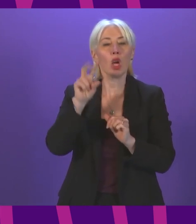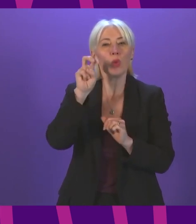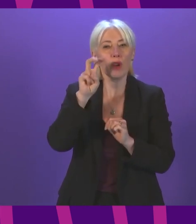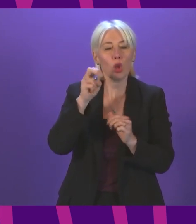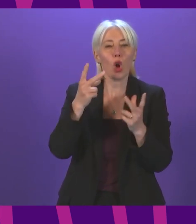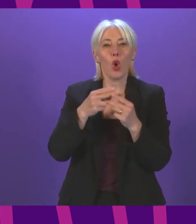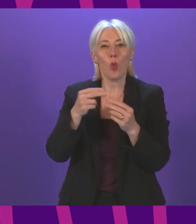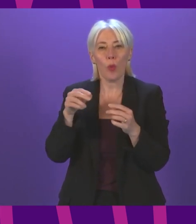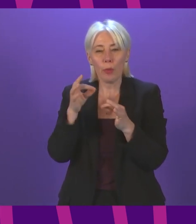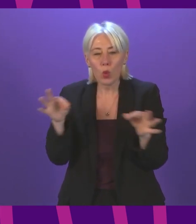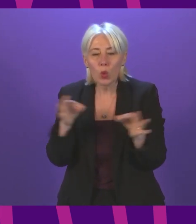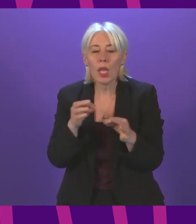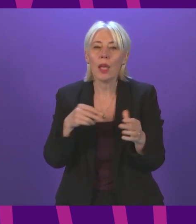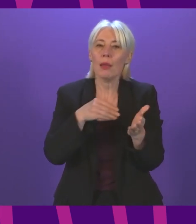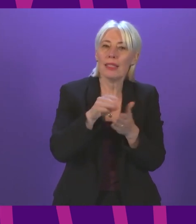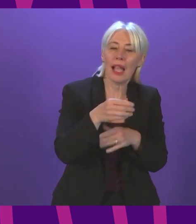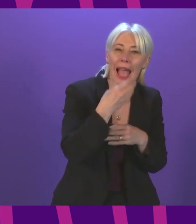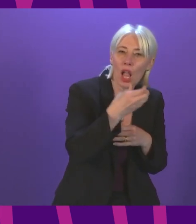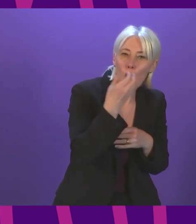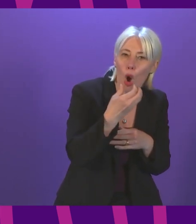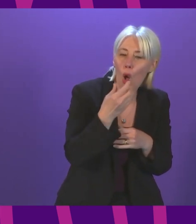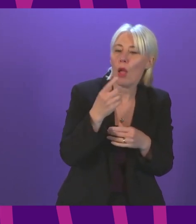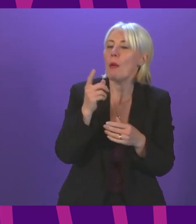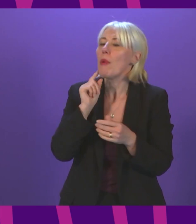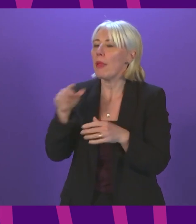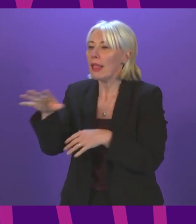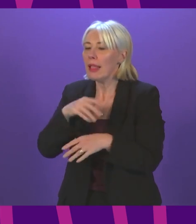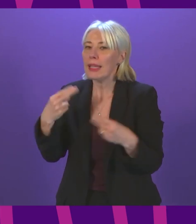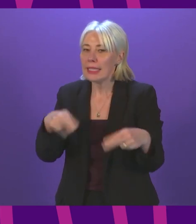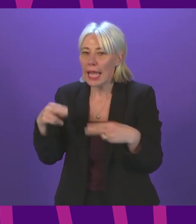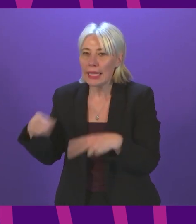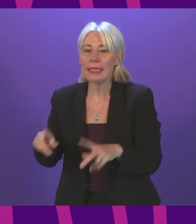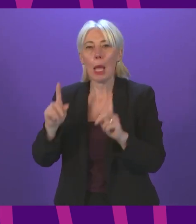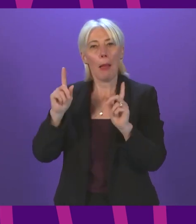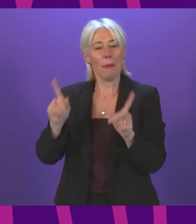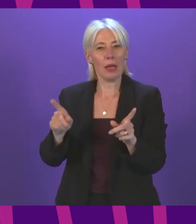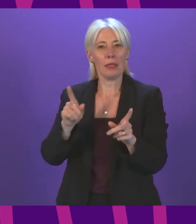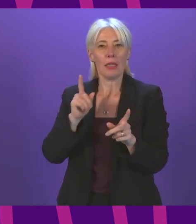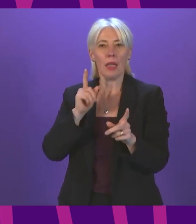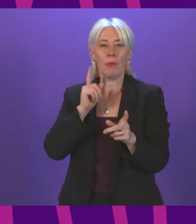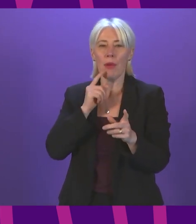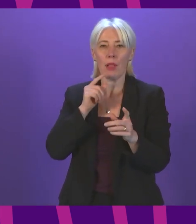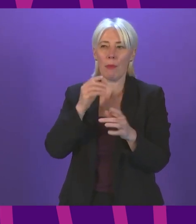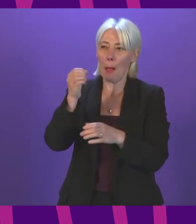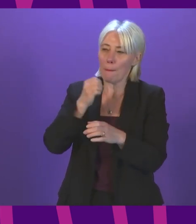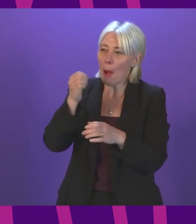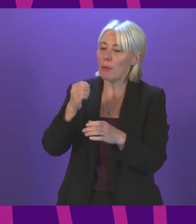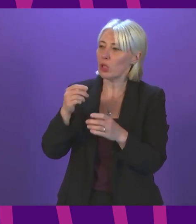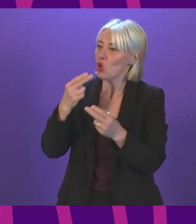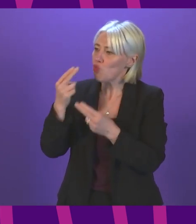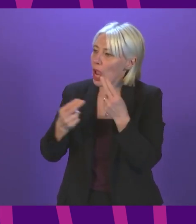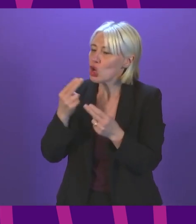and a space where people may dance runs the risk of catching pubs, bars and perhaps even restaurants who would not consider themselves